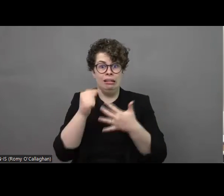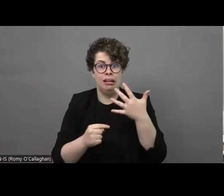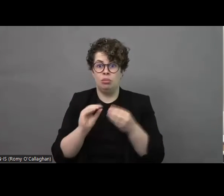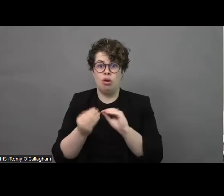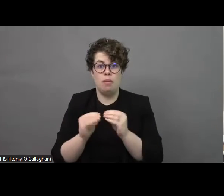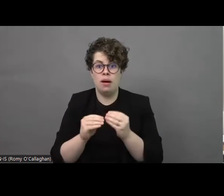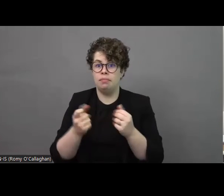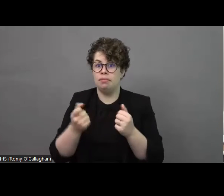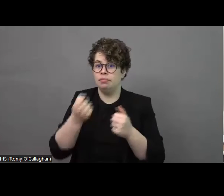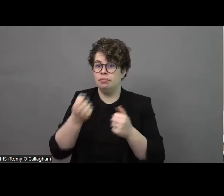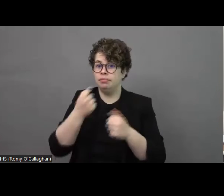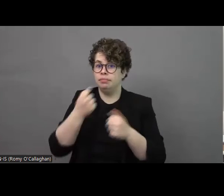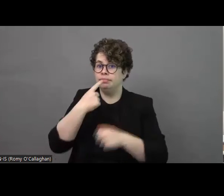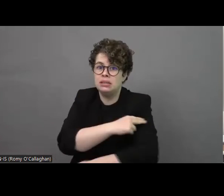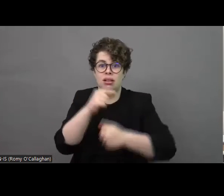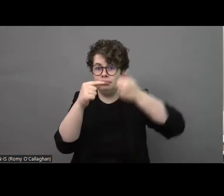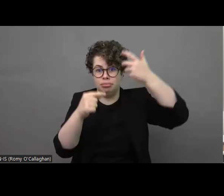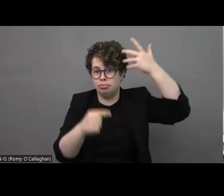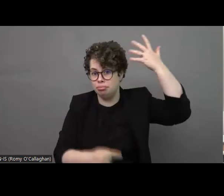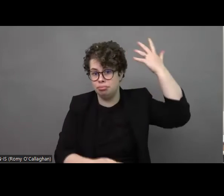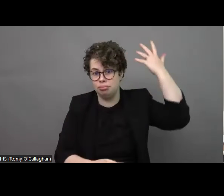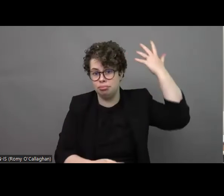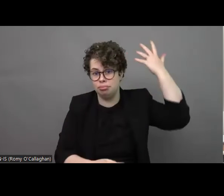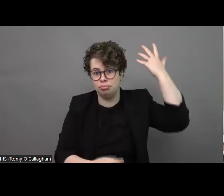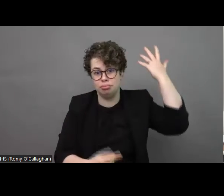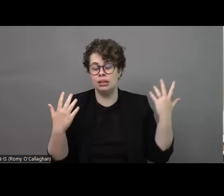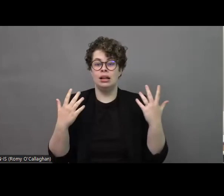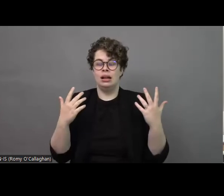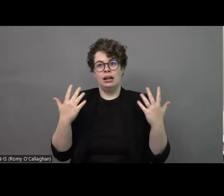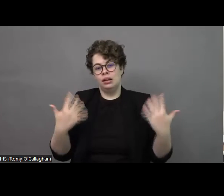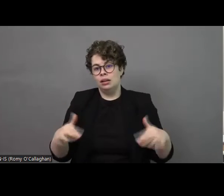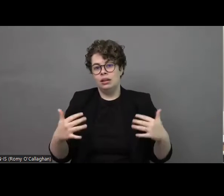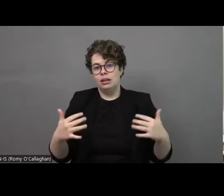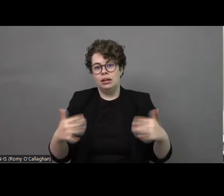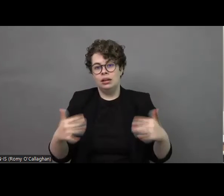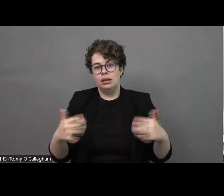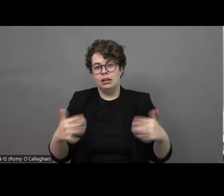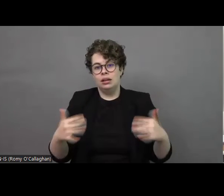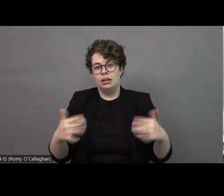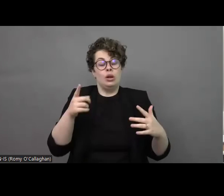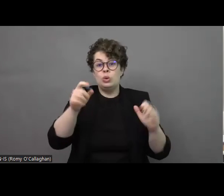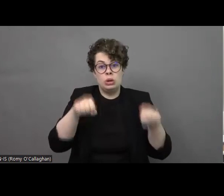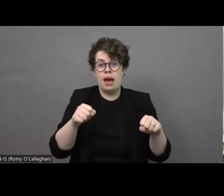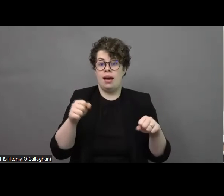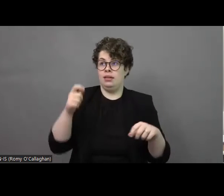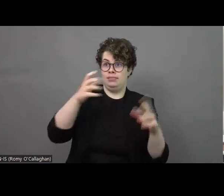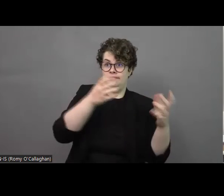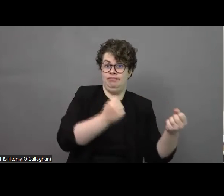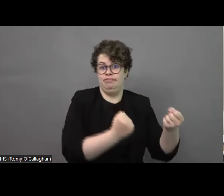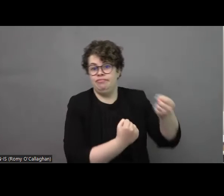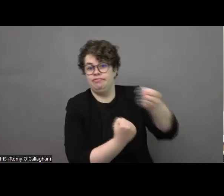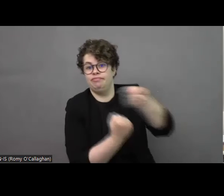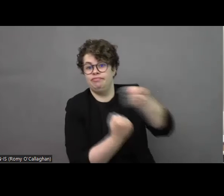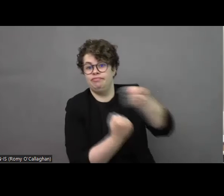so on and so forth so as far as the things that could be used that could be done by the Ukrainian